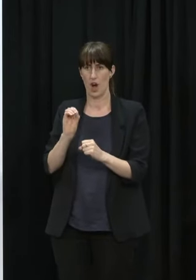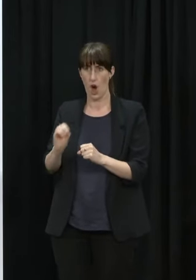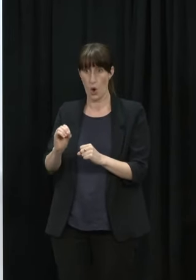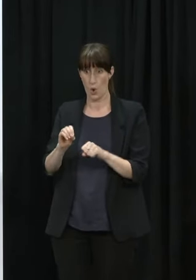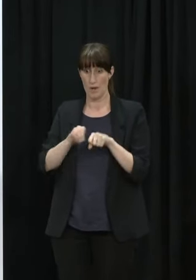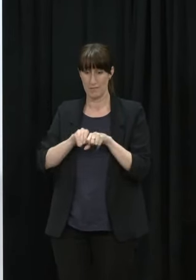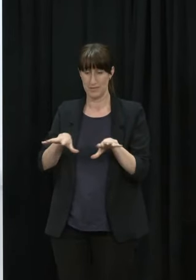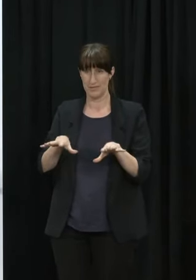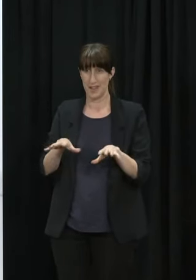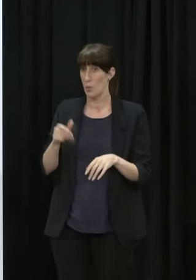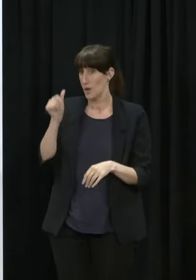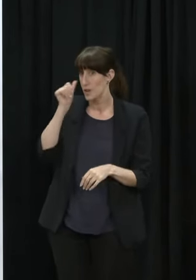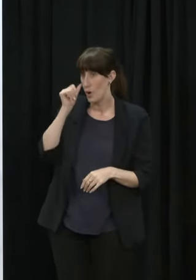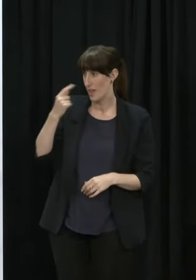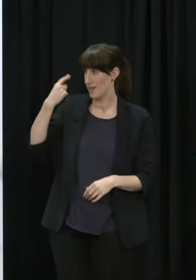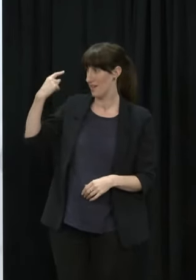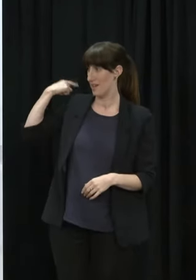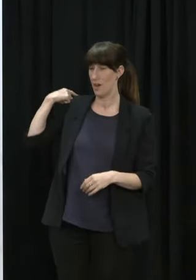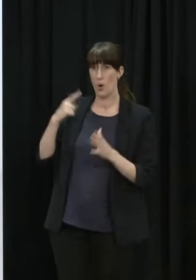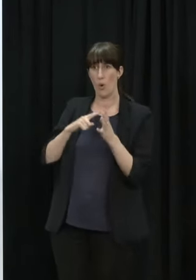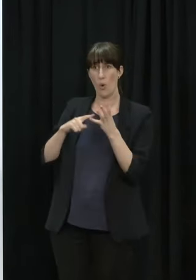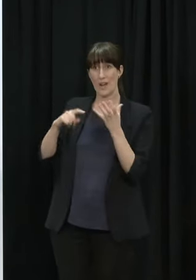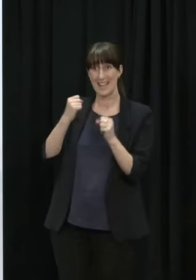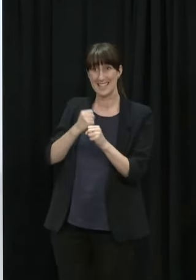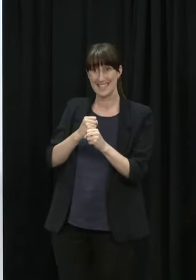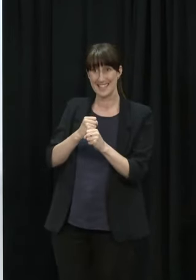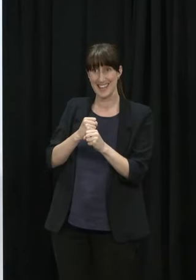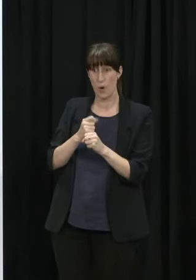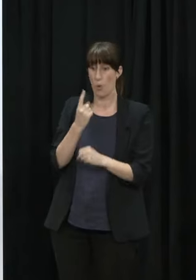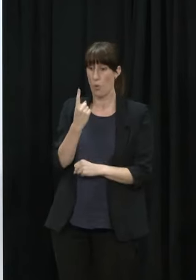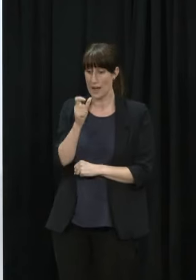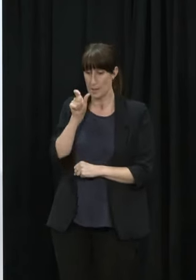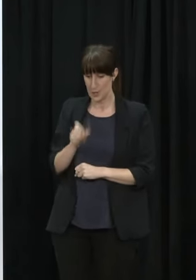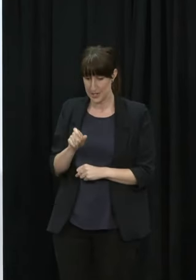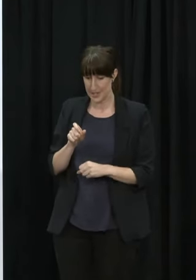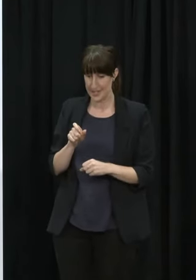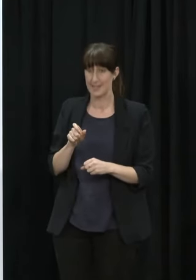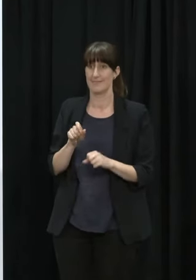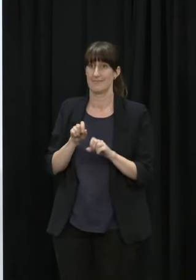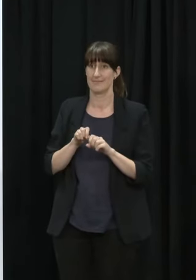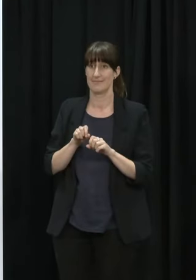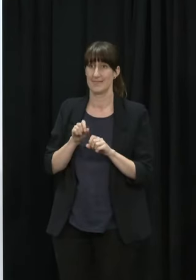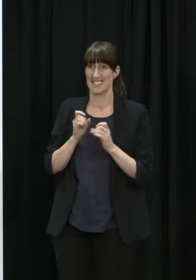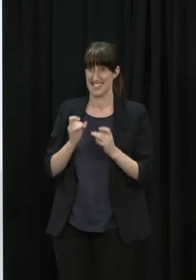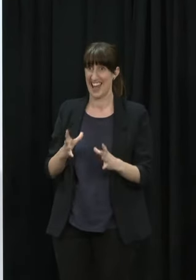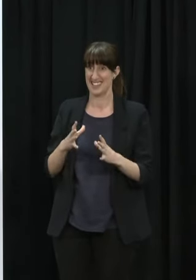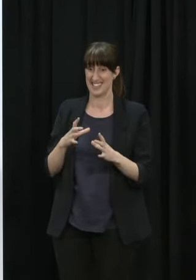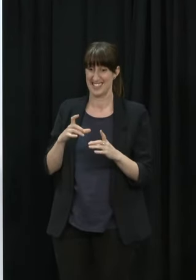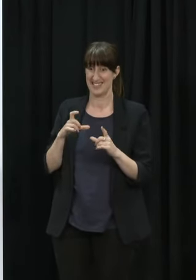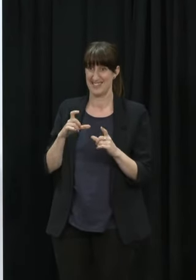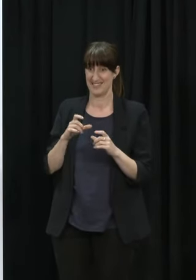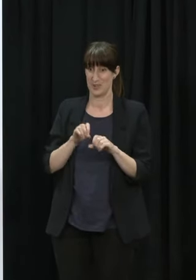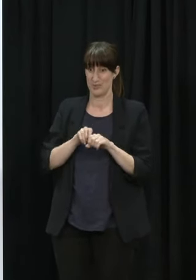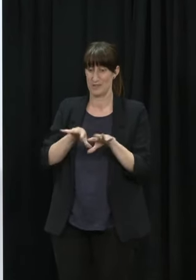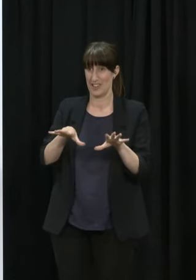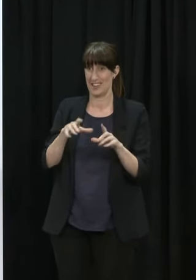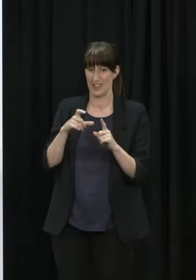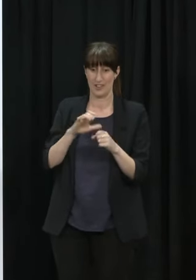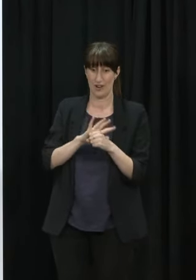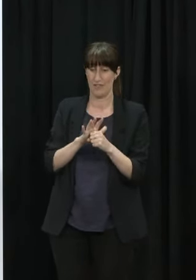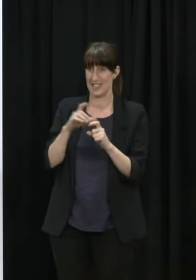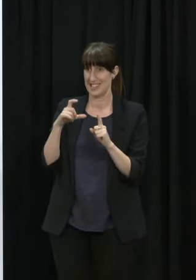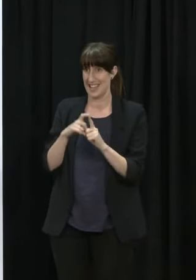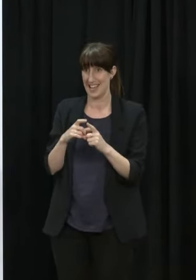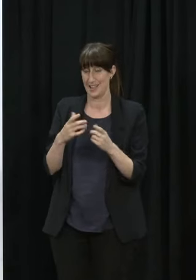just by one incursion and that's all it does take of course but the reality is that the longer we can hold it back all of these measures